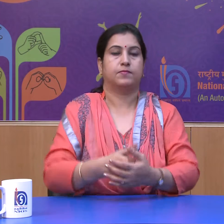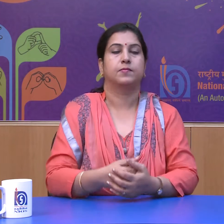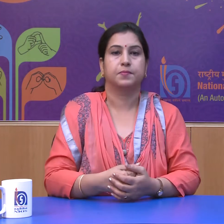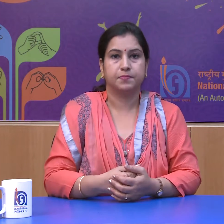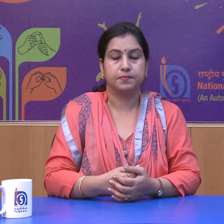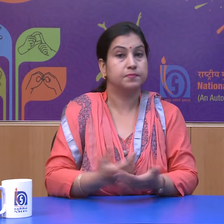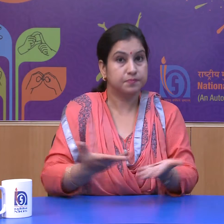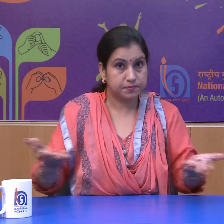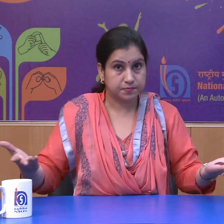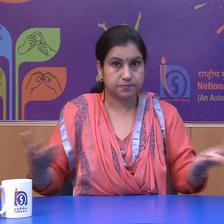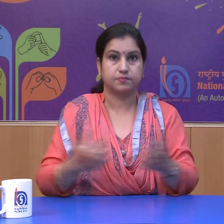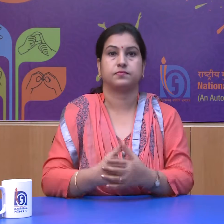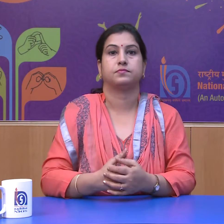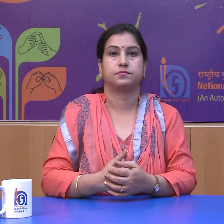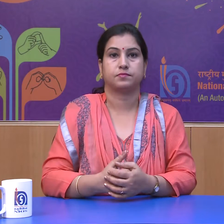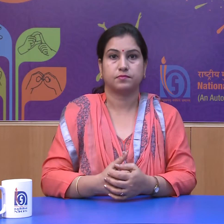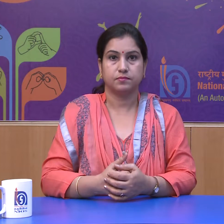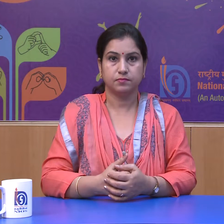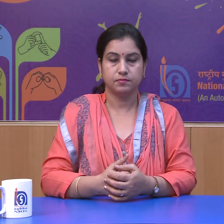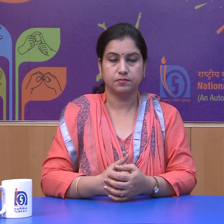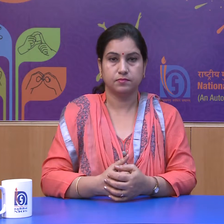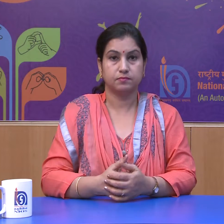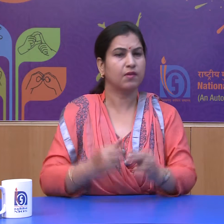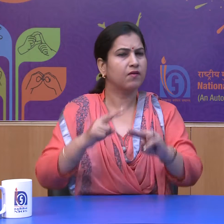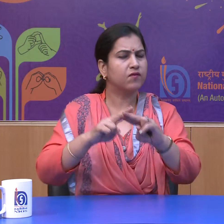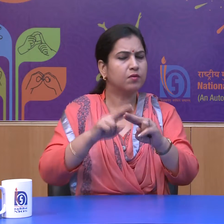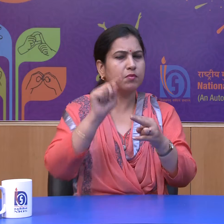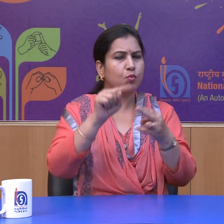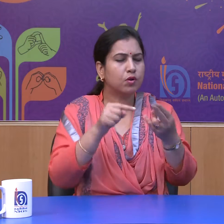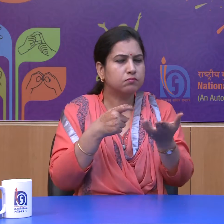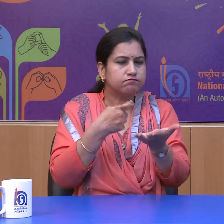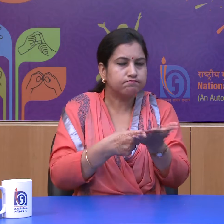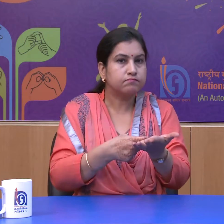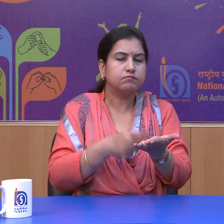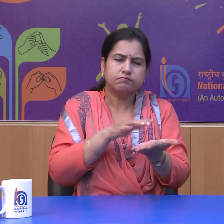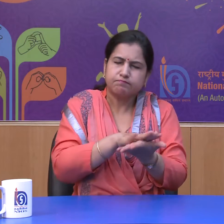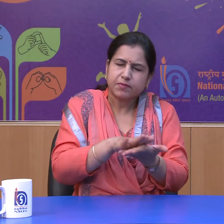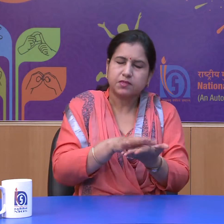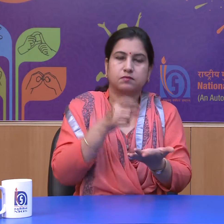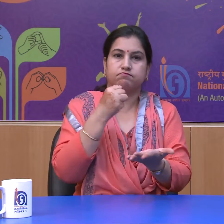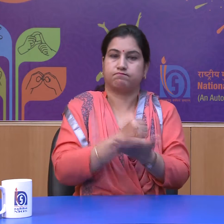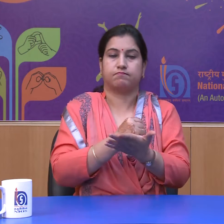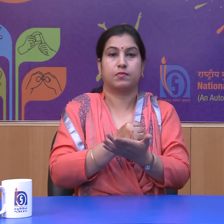Learners, Fundamental Rights are the basic rights of every citizen of the country.